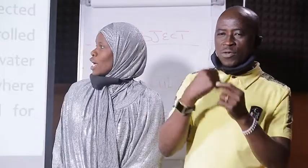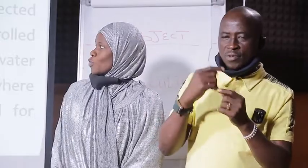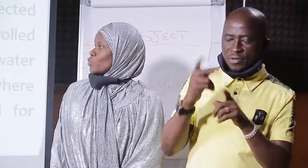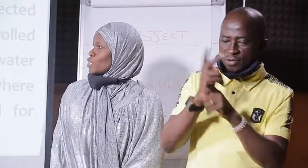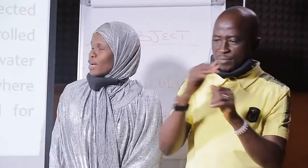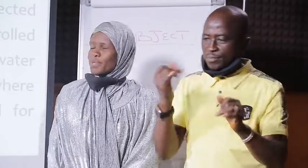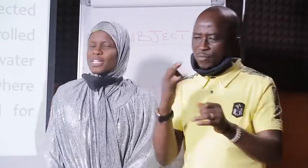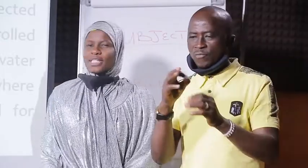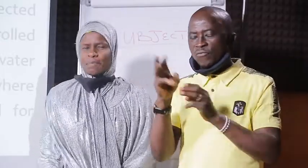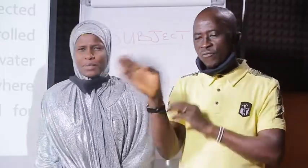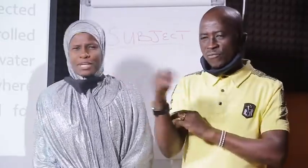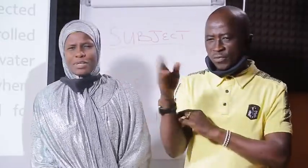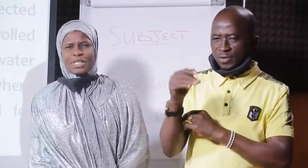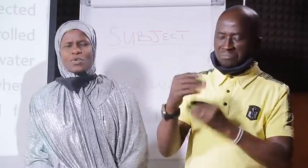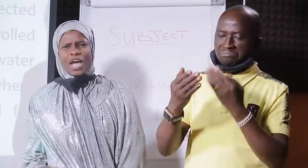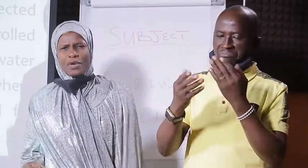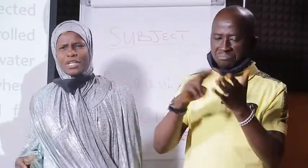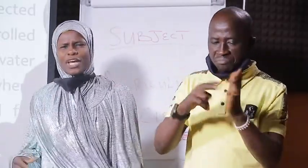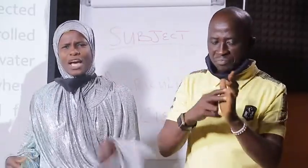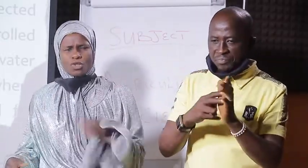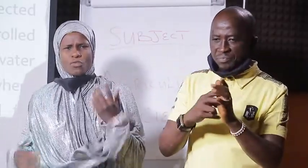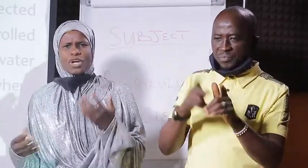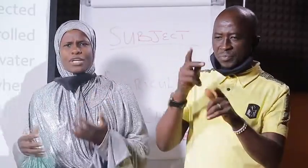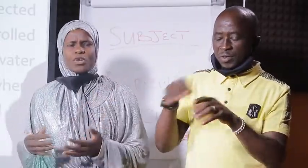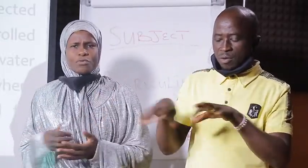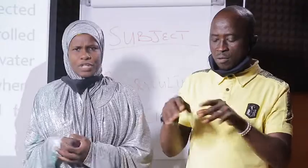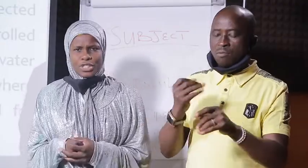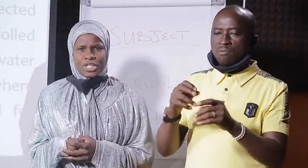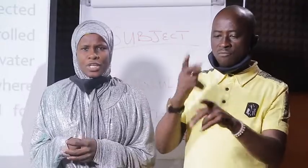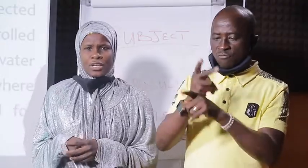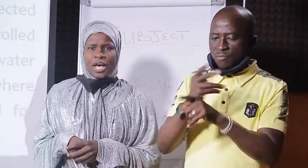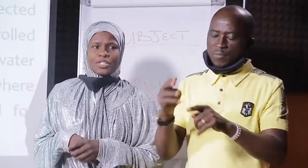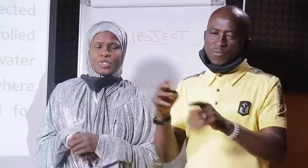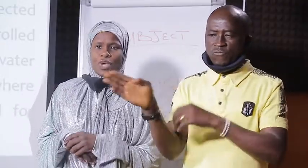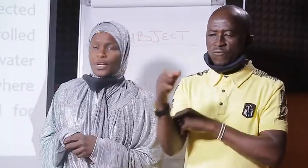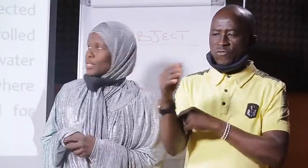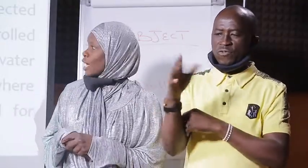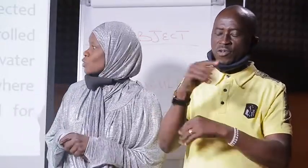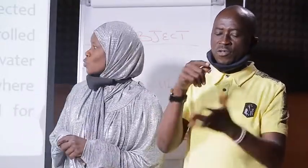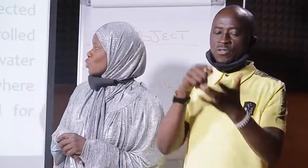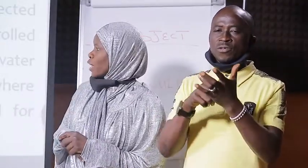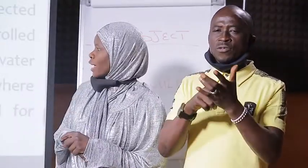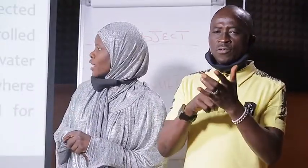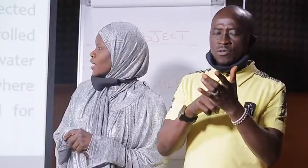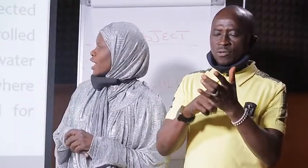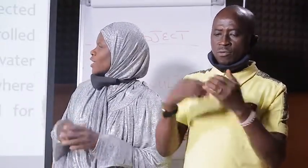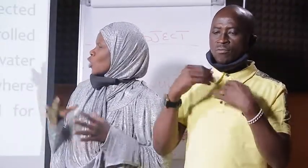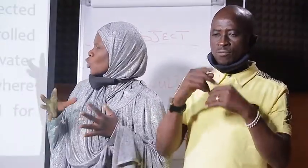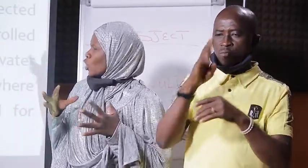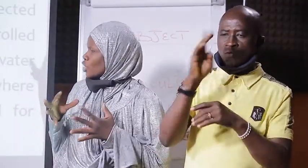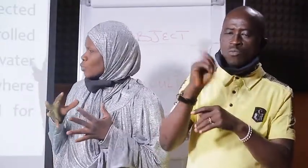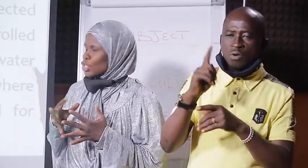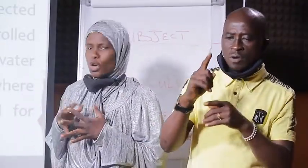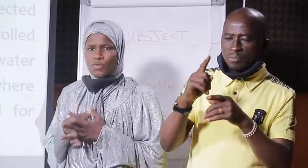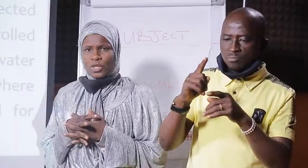of fish, or fish farming, it simply means rearing, the act of rearing of fish. And this rearing has to be where? In an